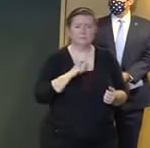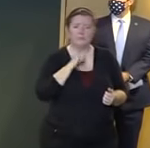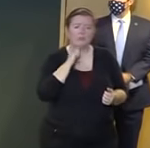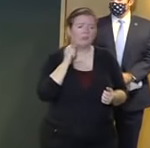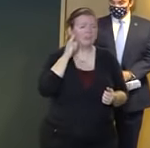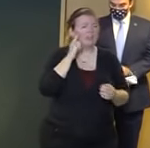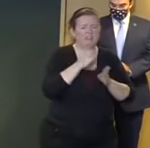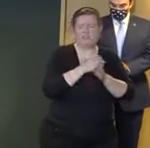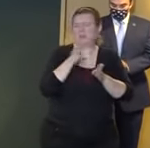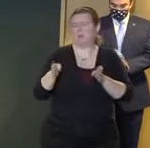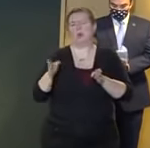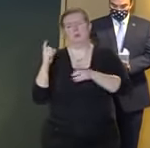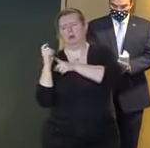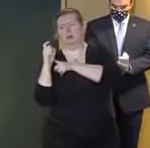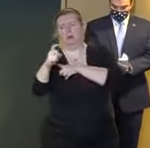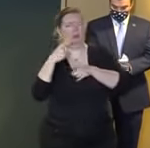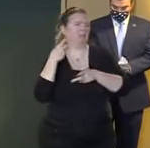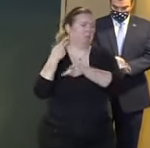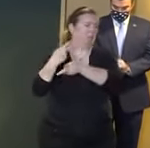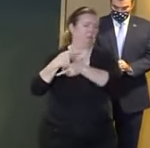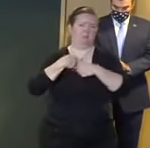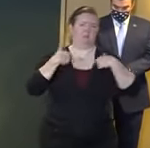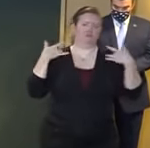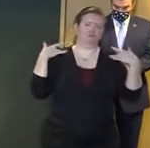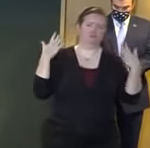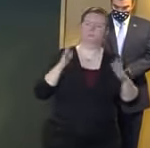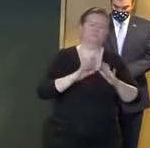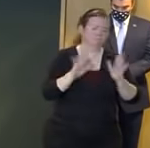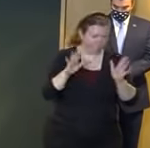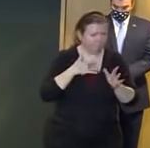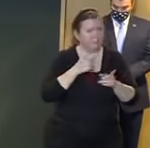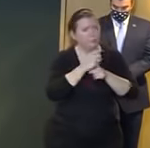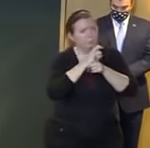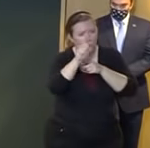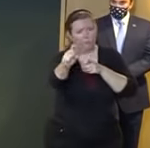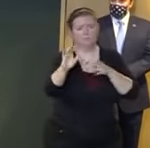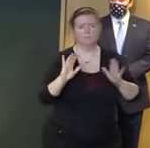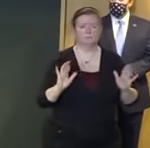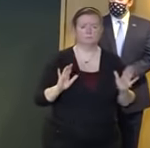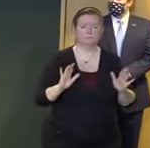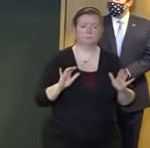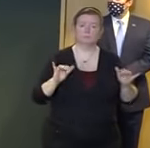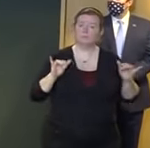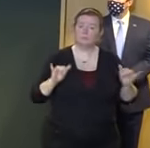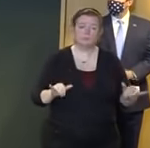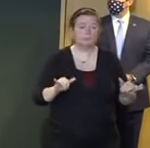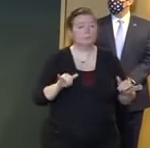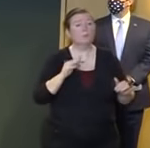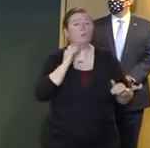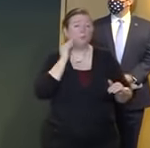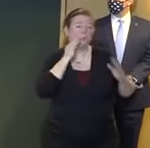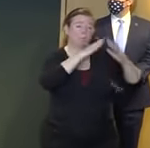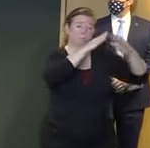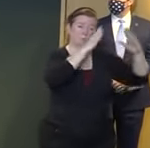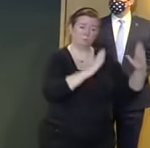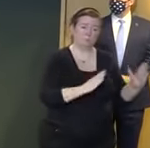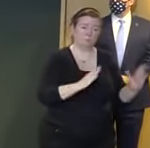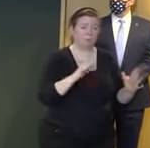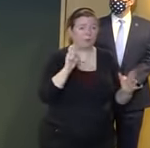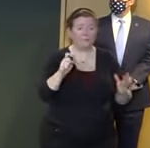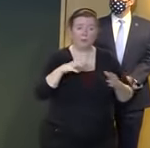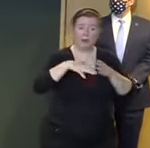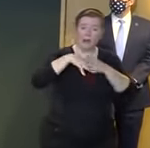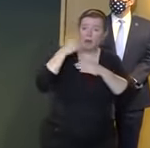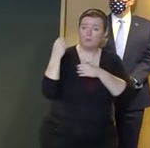call it in yourself and while everyone should just stay in today should you go out should you have to go out and come